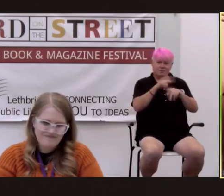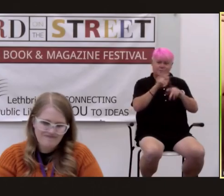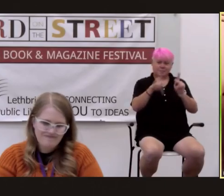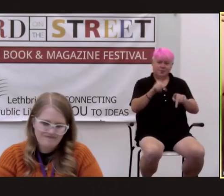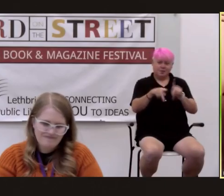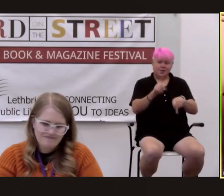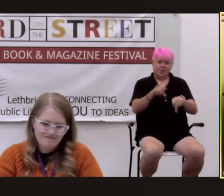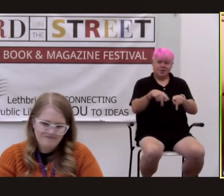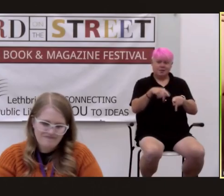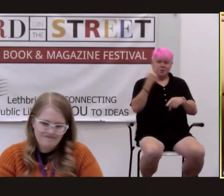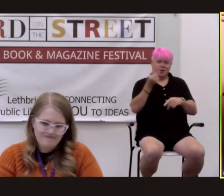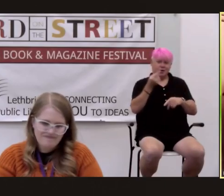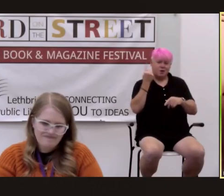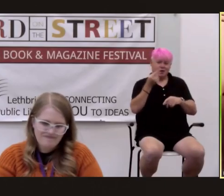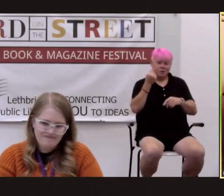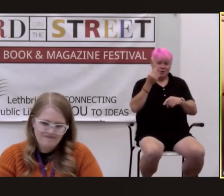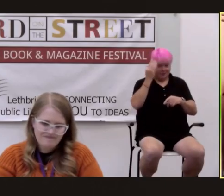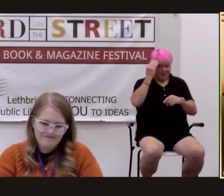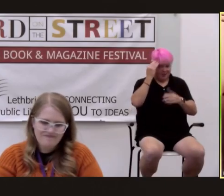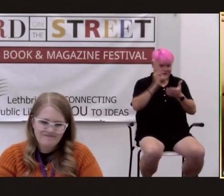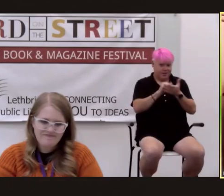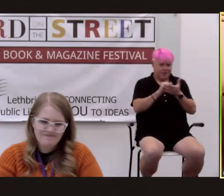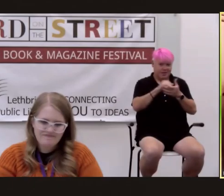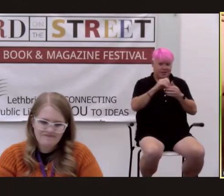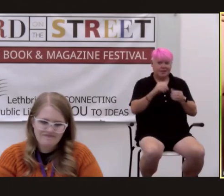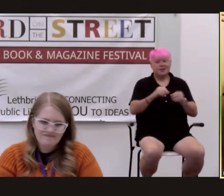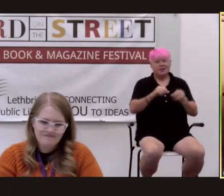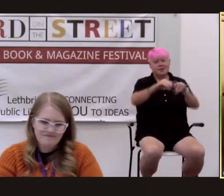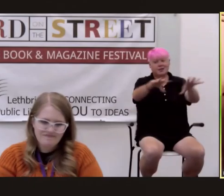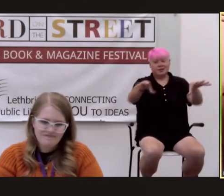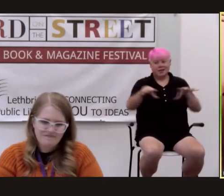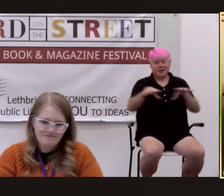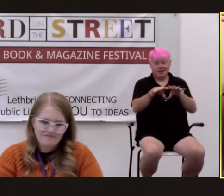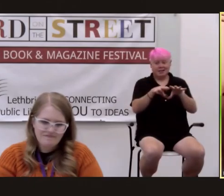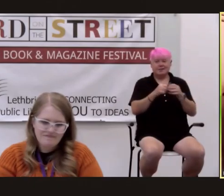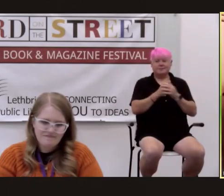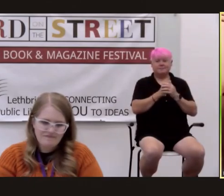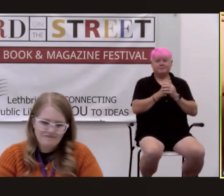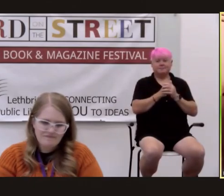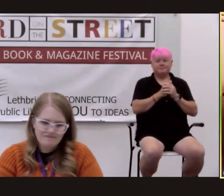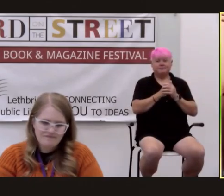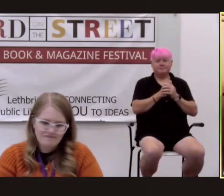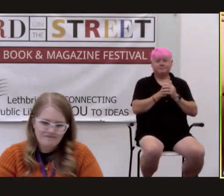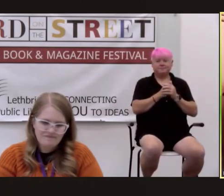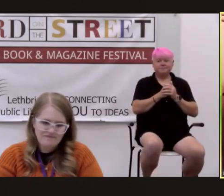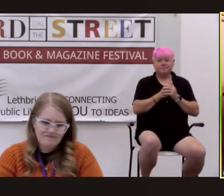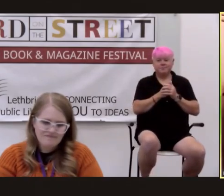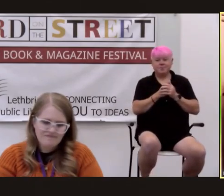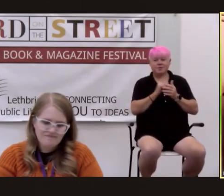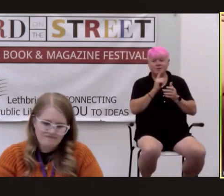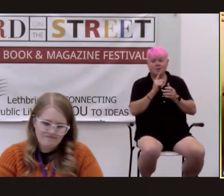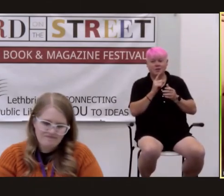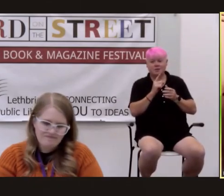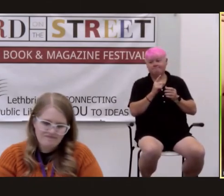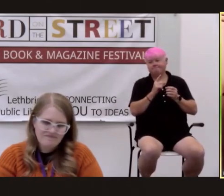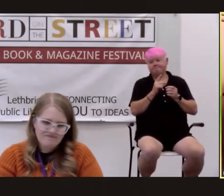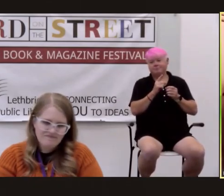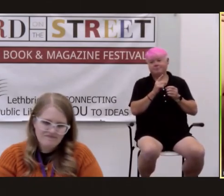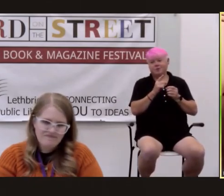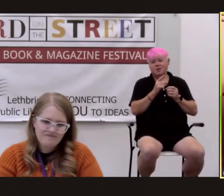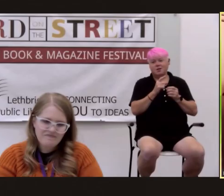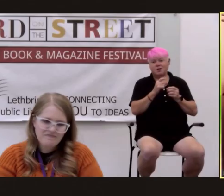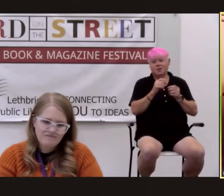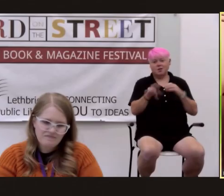and we always acknowledge their land uh claim and that we uh are uh participating